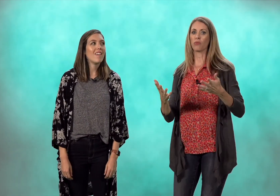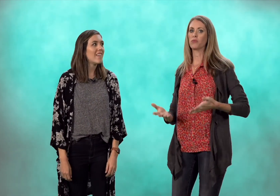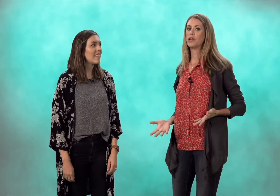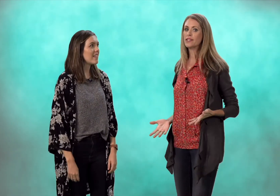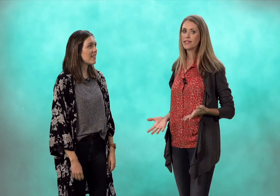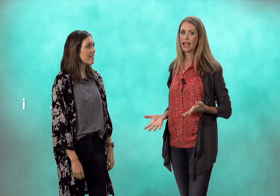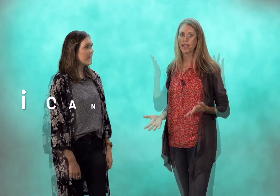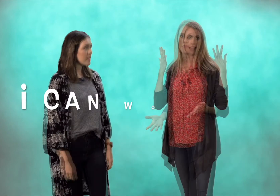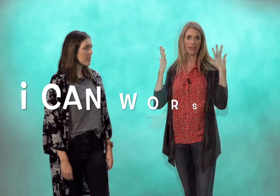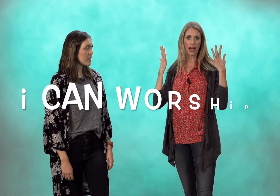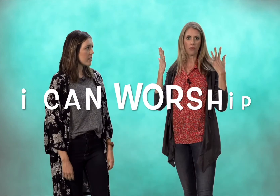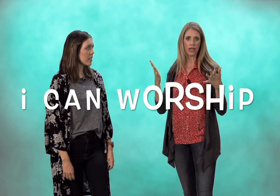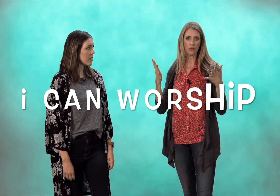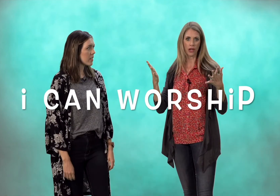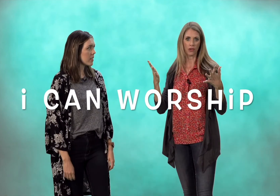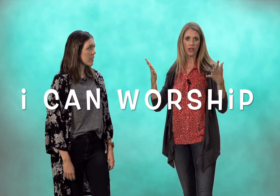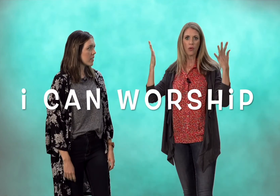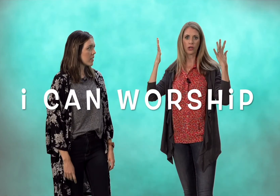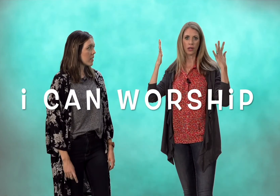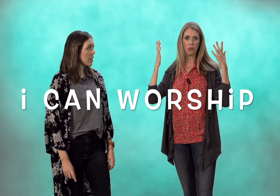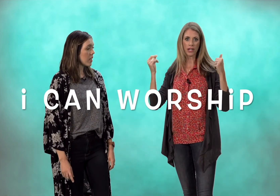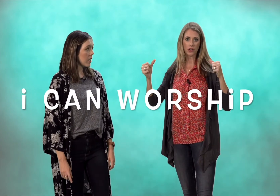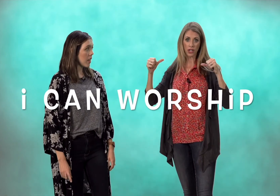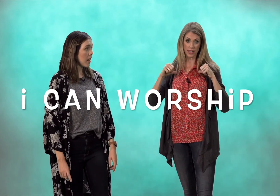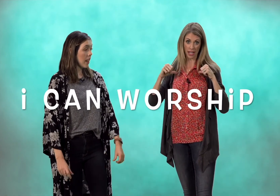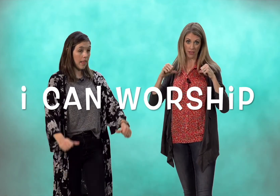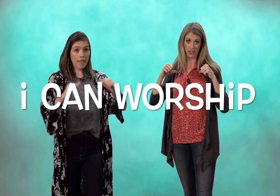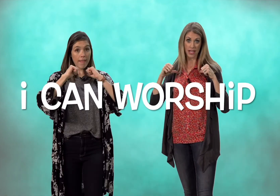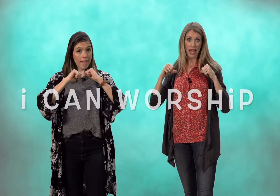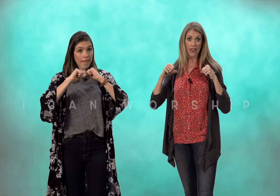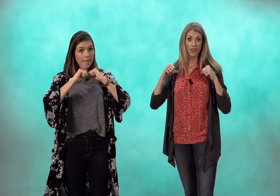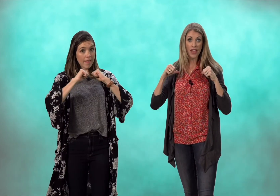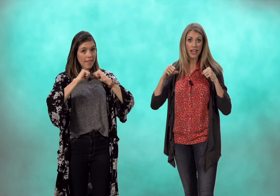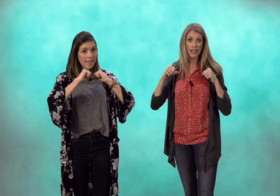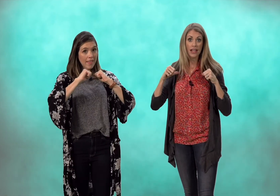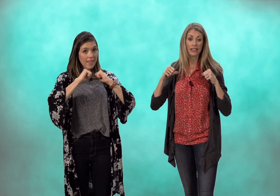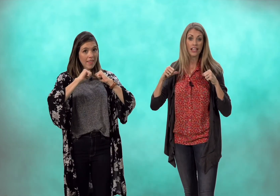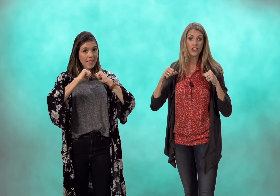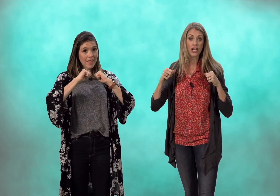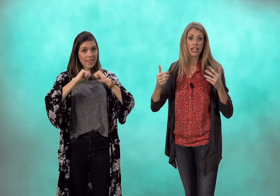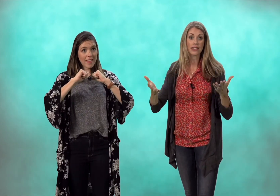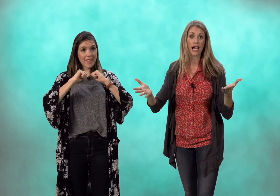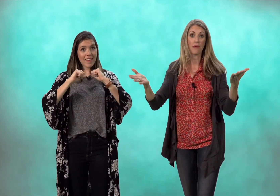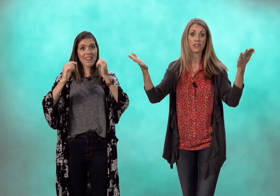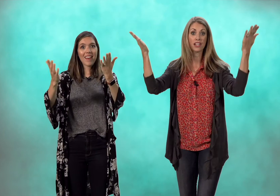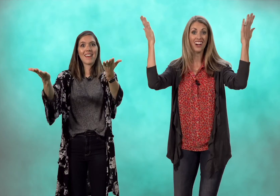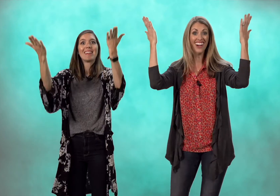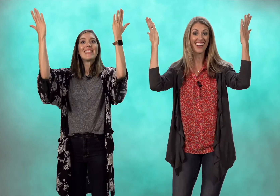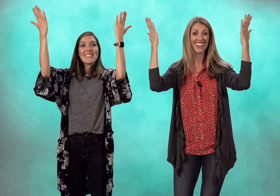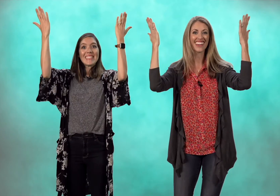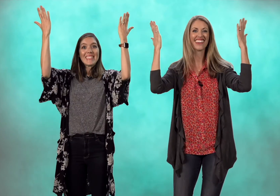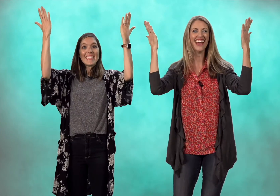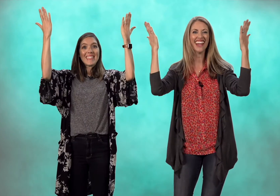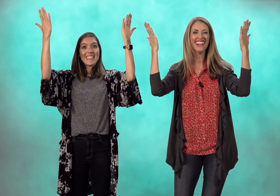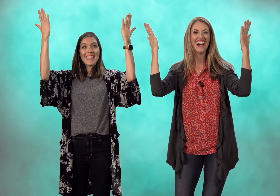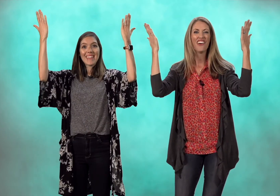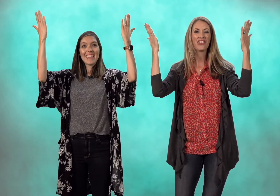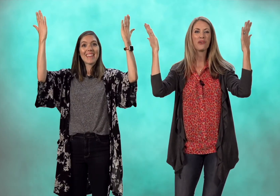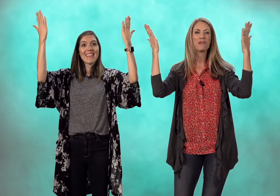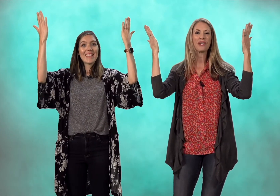we say that we will we're going to point to ourselves and then lift our hands up to god then we will put our